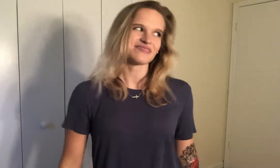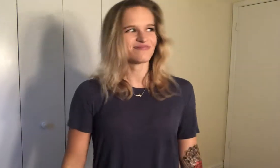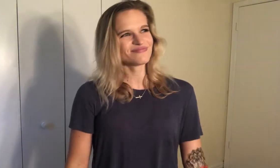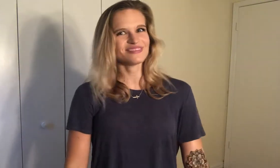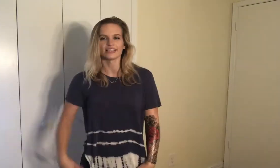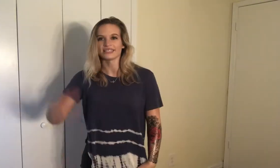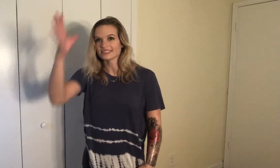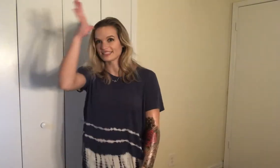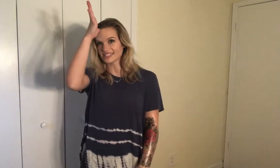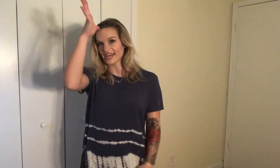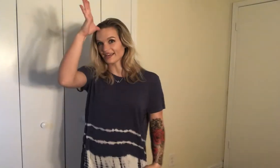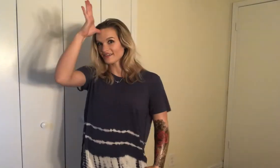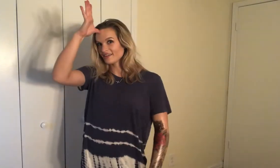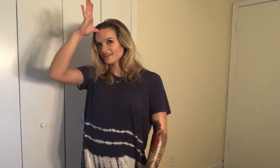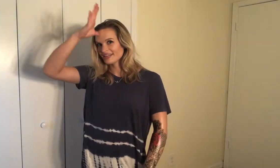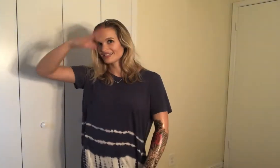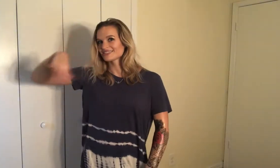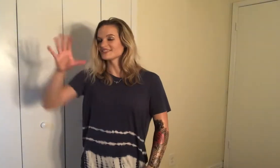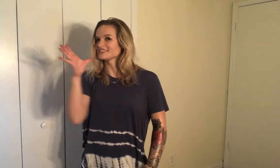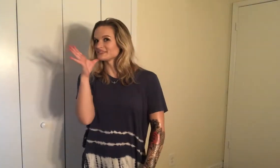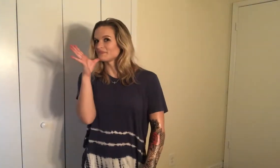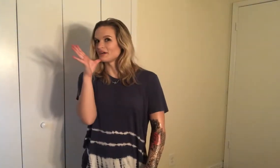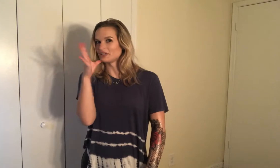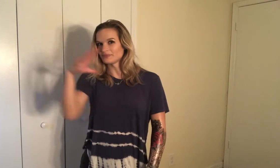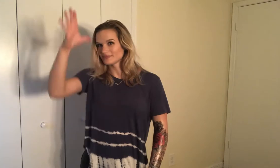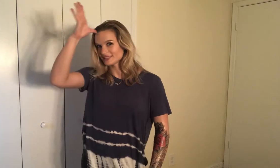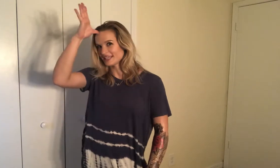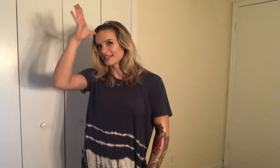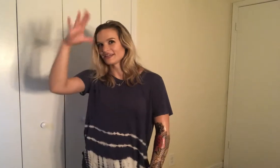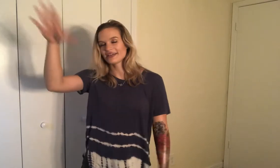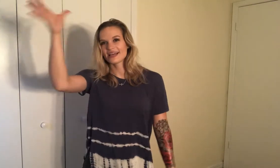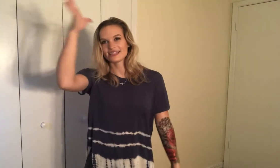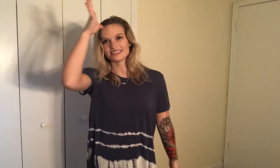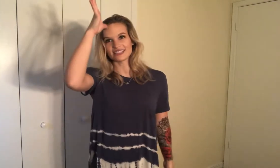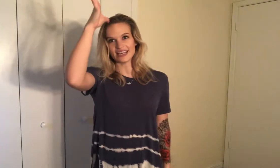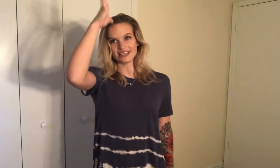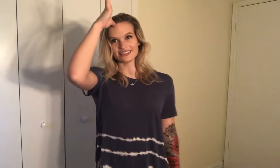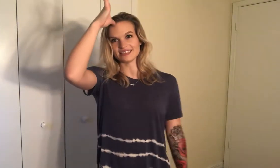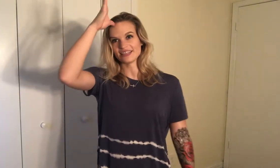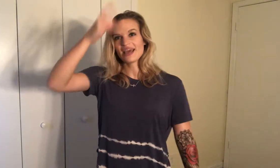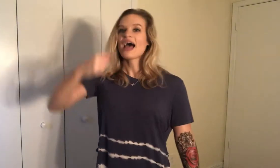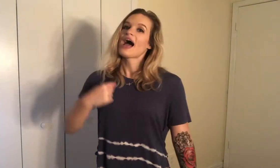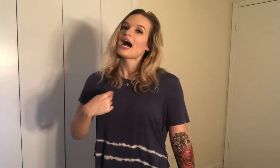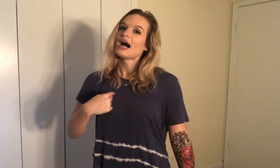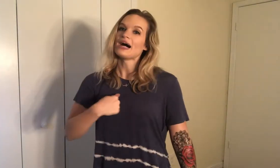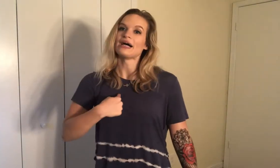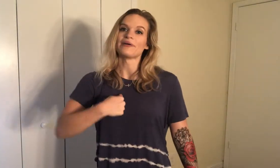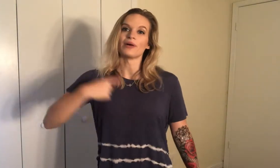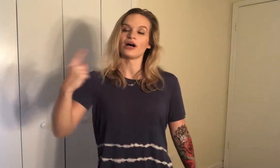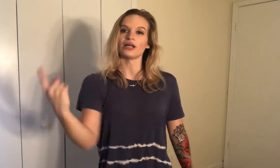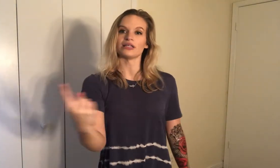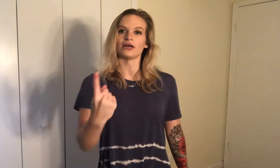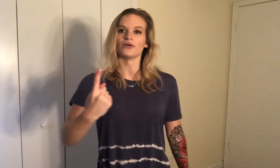daddy so this is mom dad daddy I'm alone